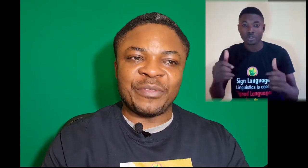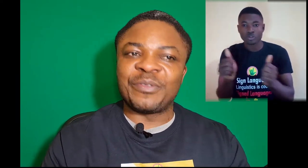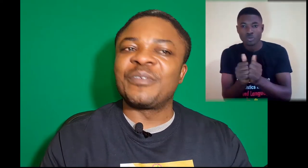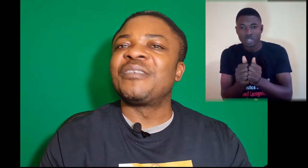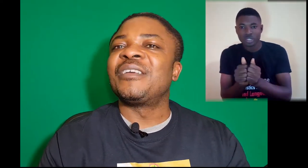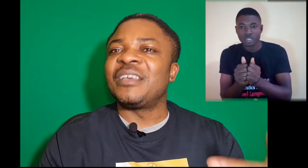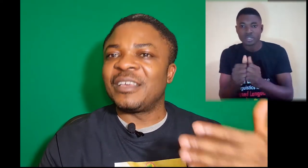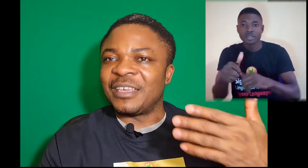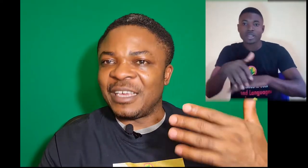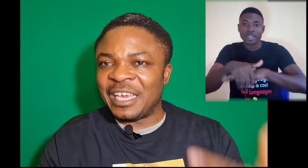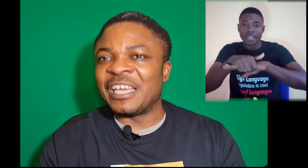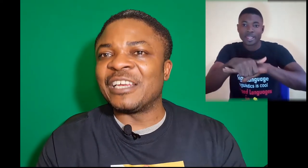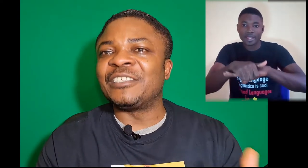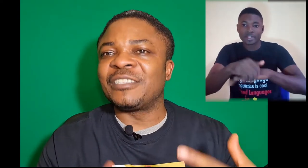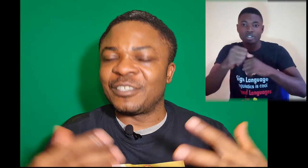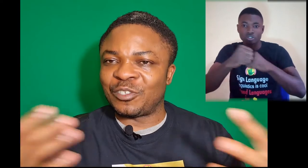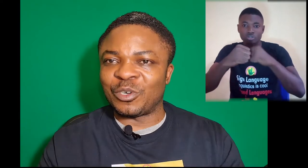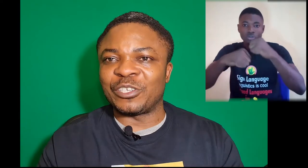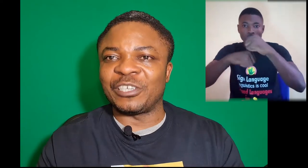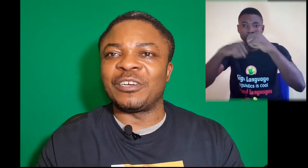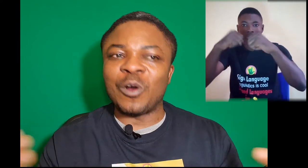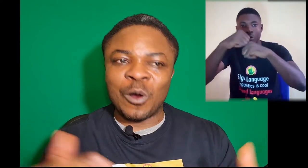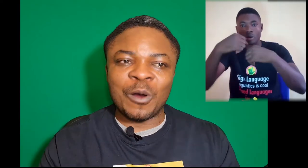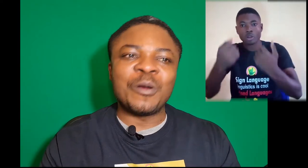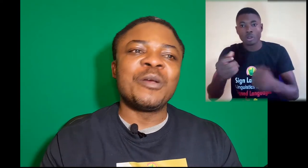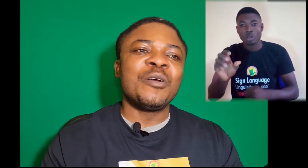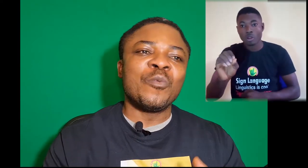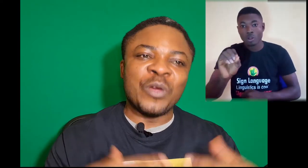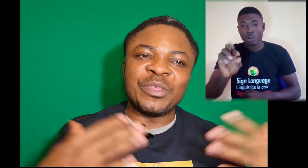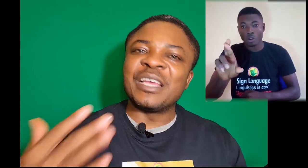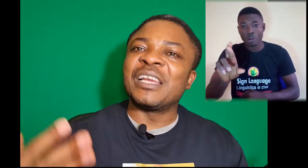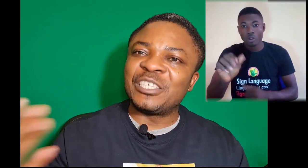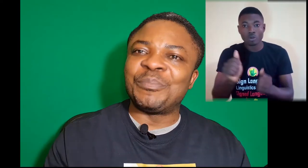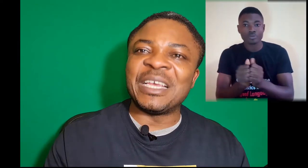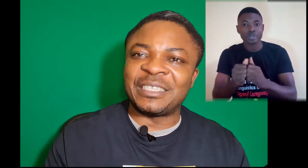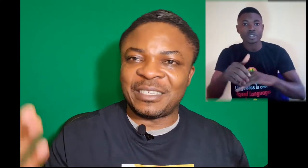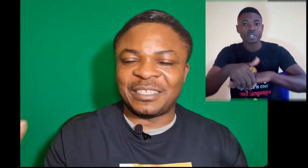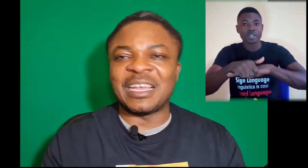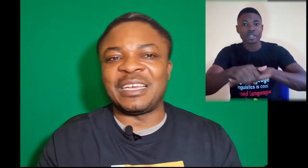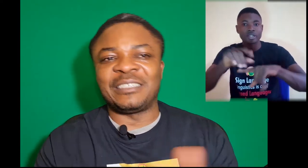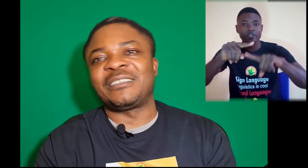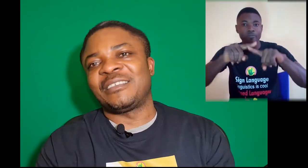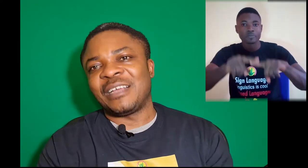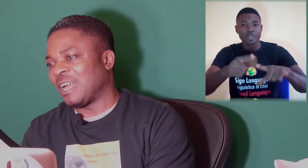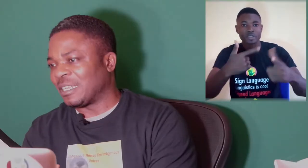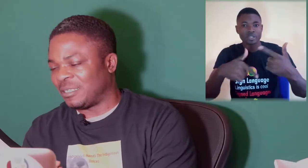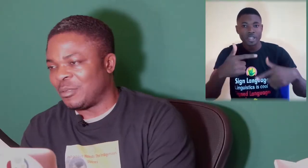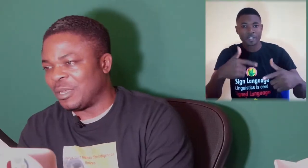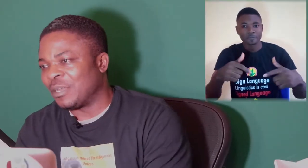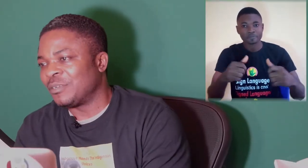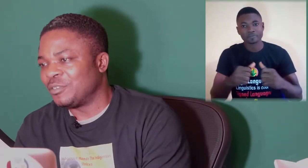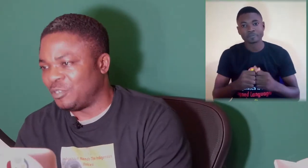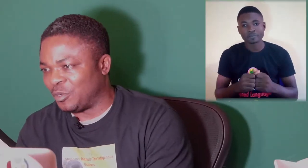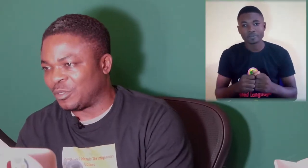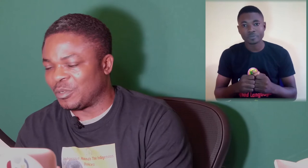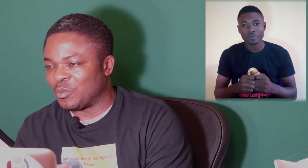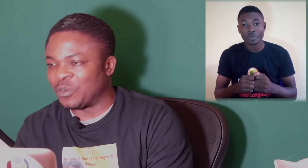English structure or with English-based signs as they use the word.